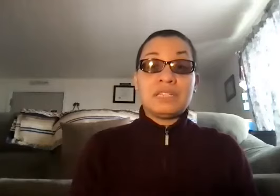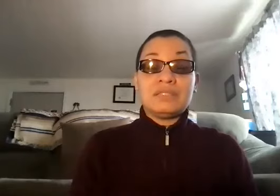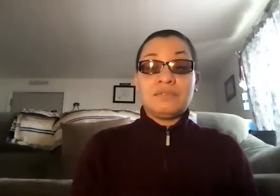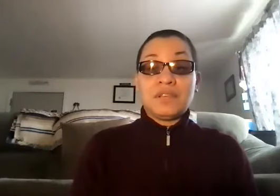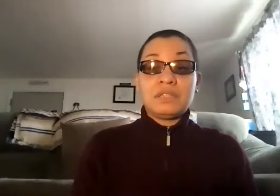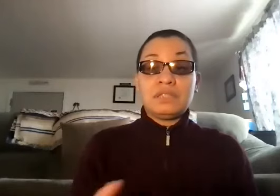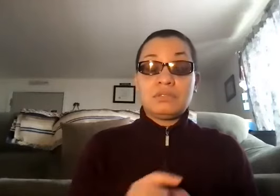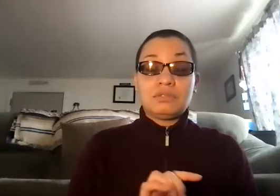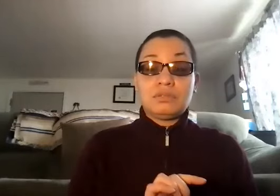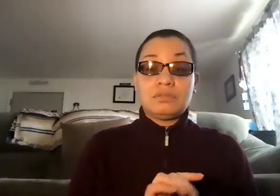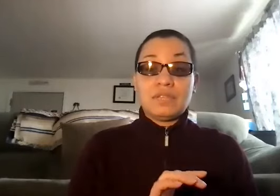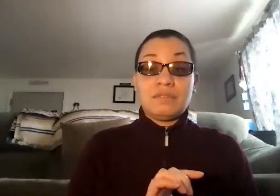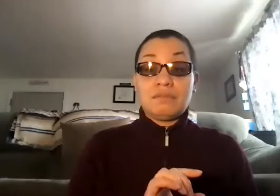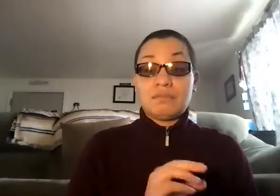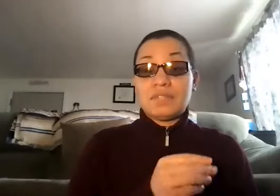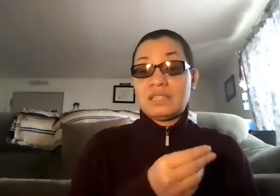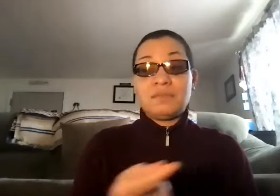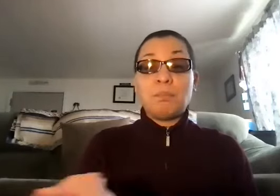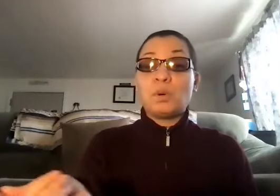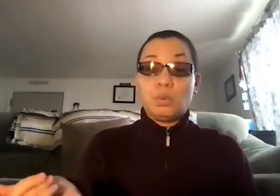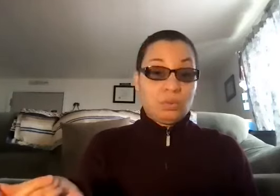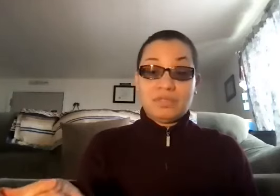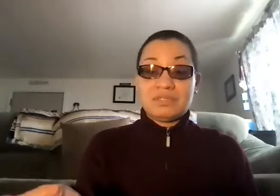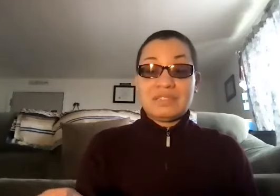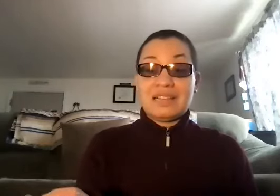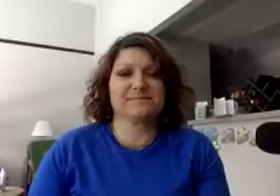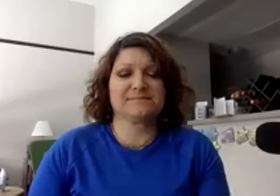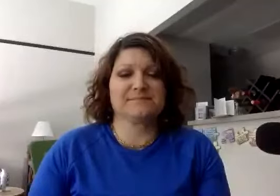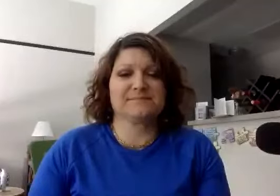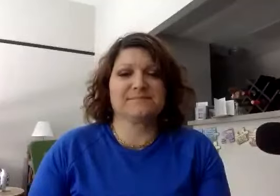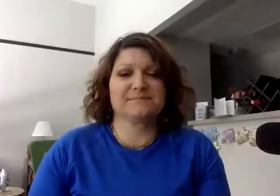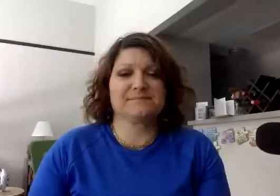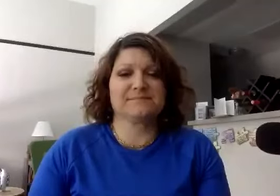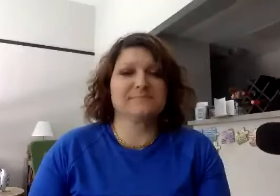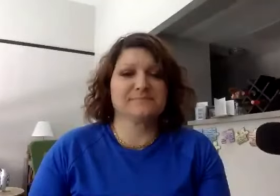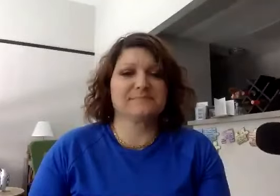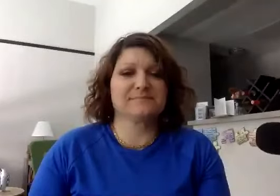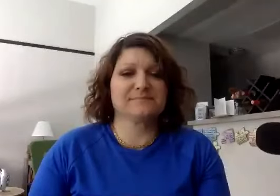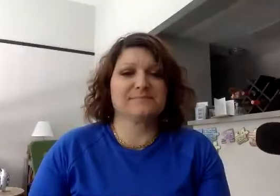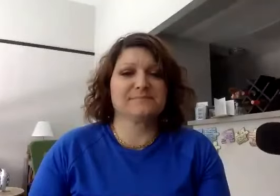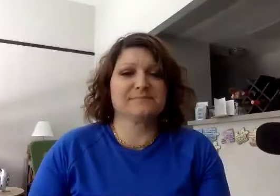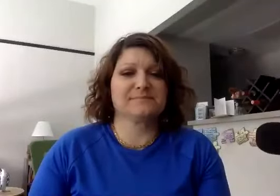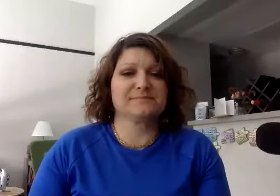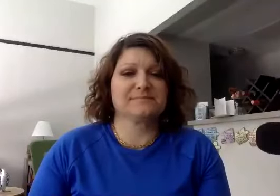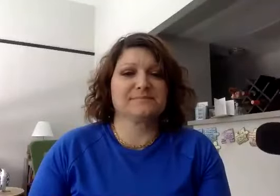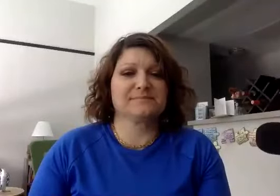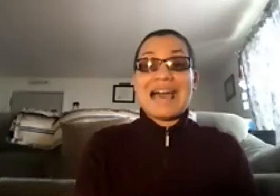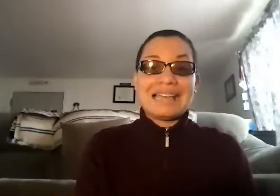it's very smooth, like there's really a lag